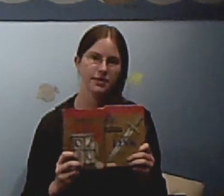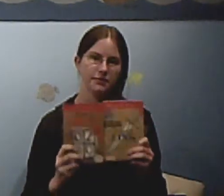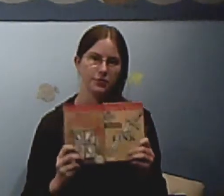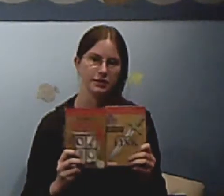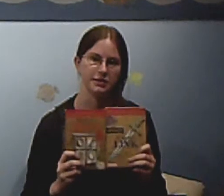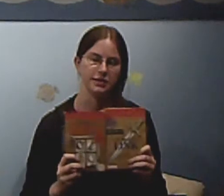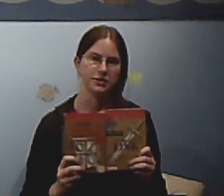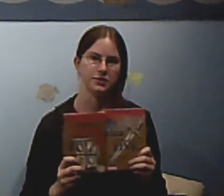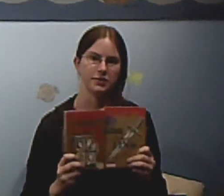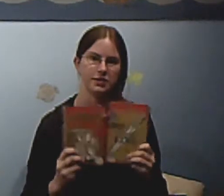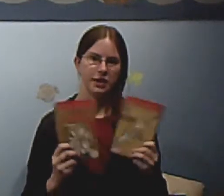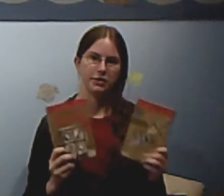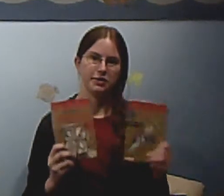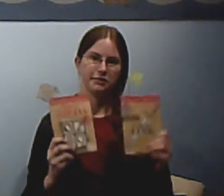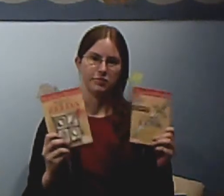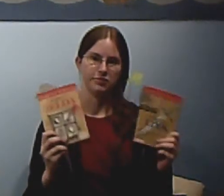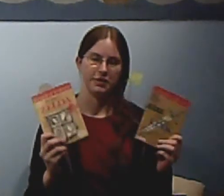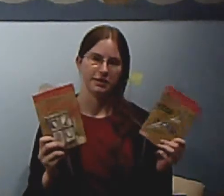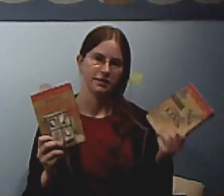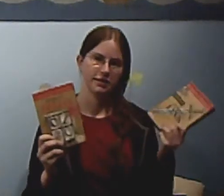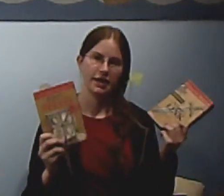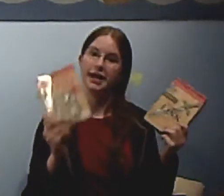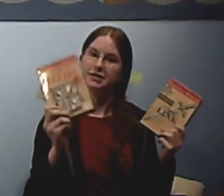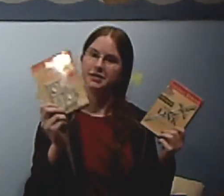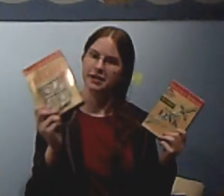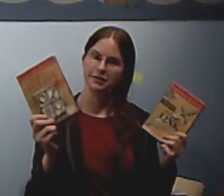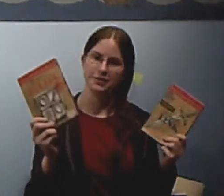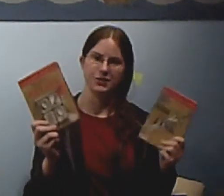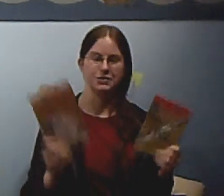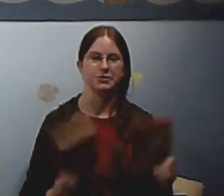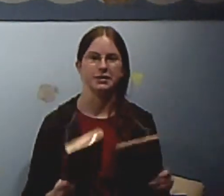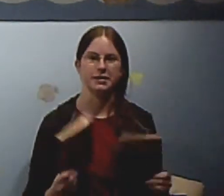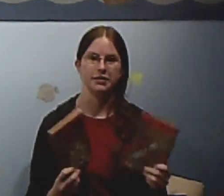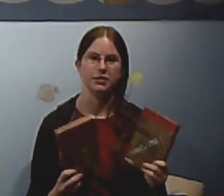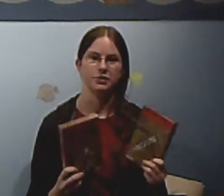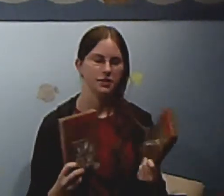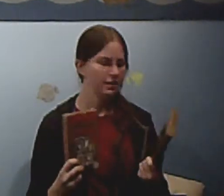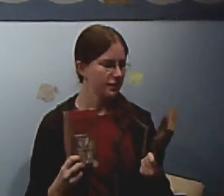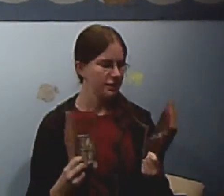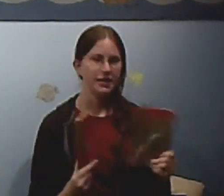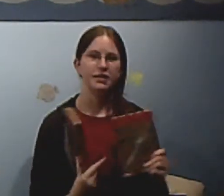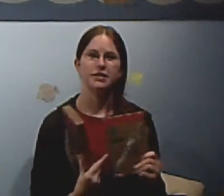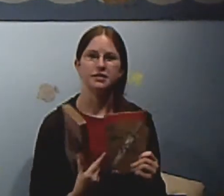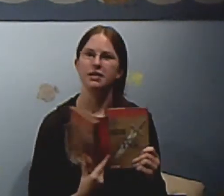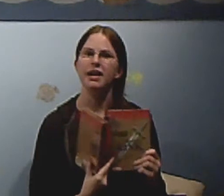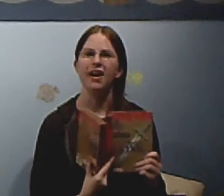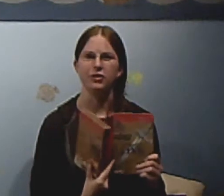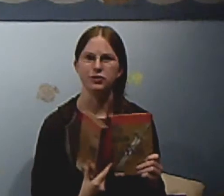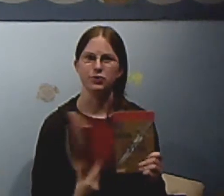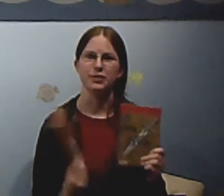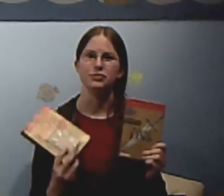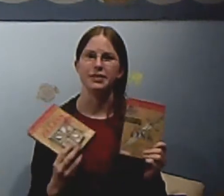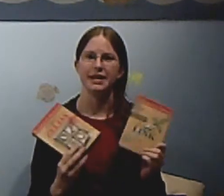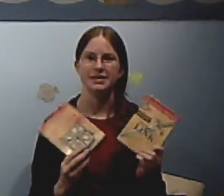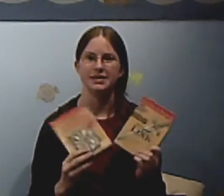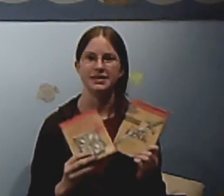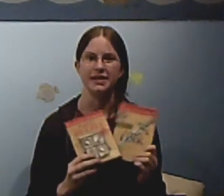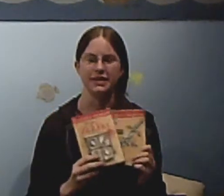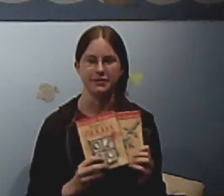For Nintendo. I bought them from a friend. And I still have an original Nintendo. It is a lot harder when you can't save.